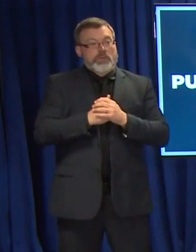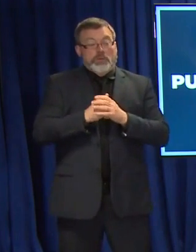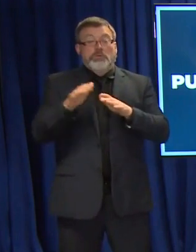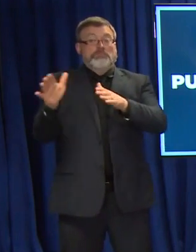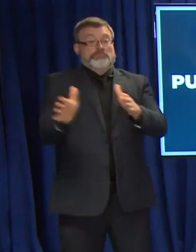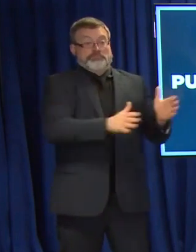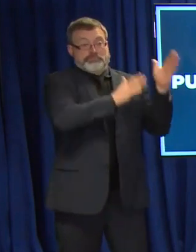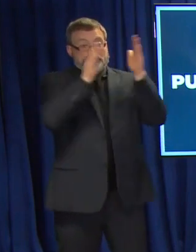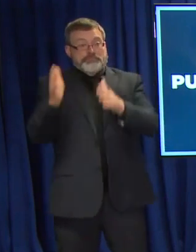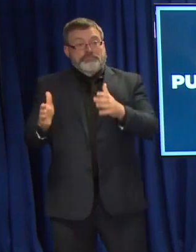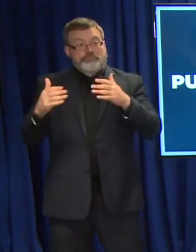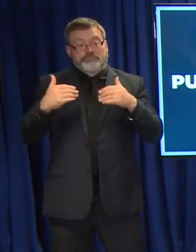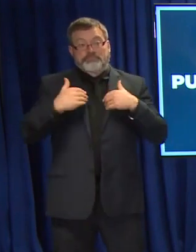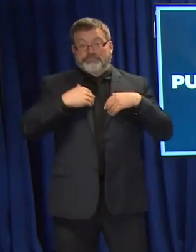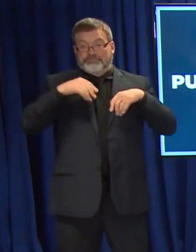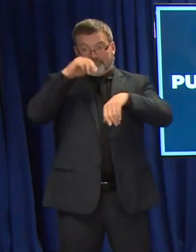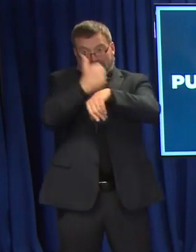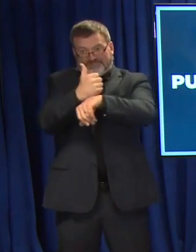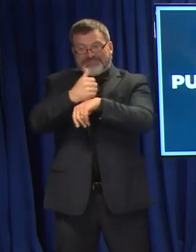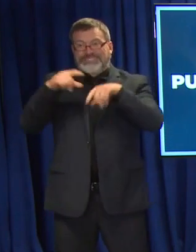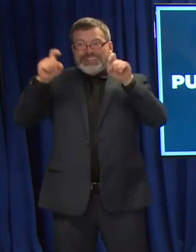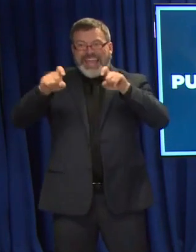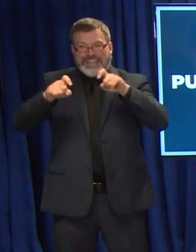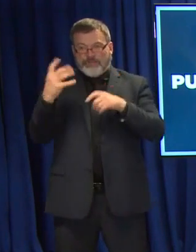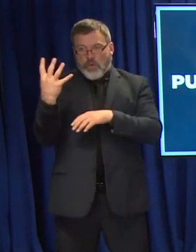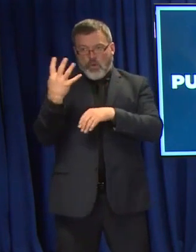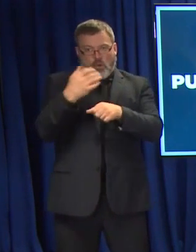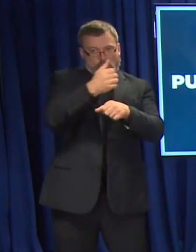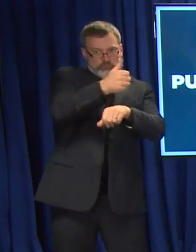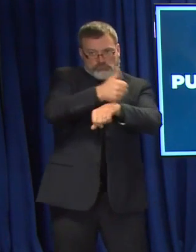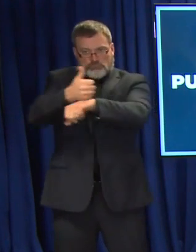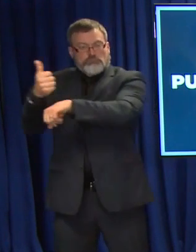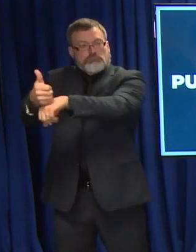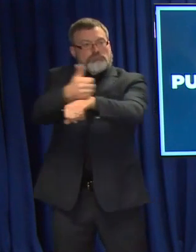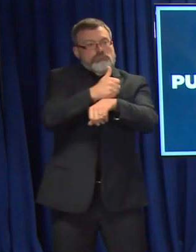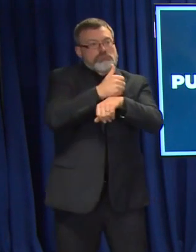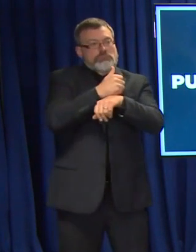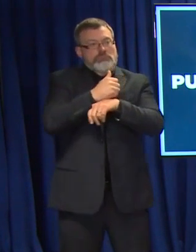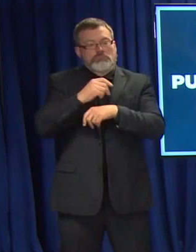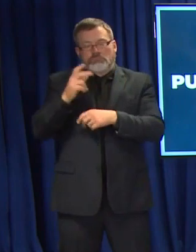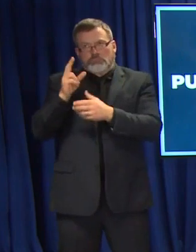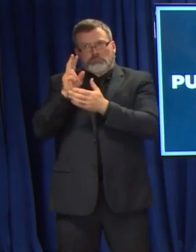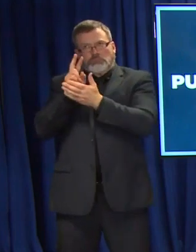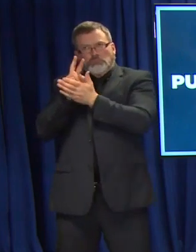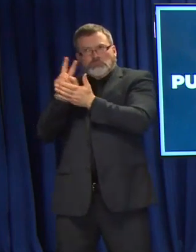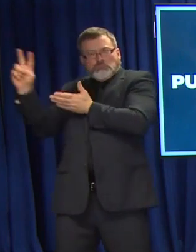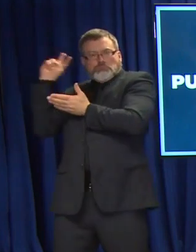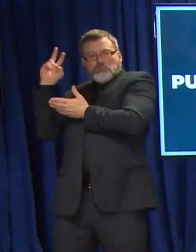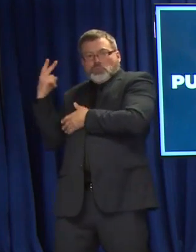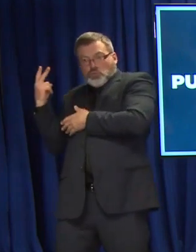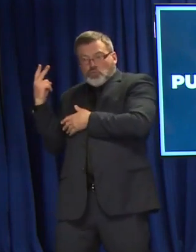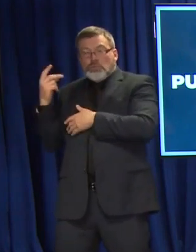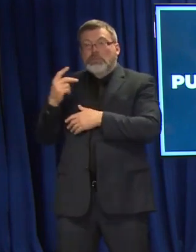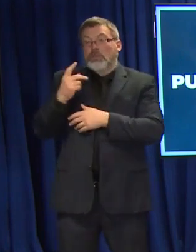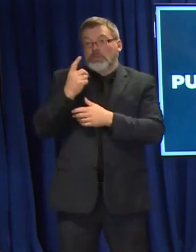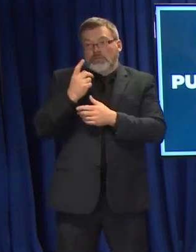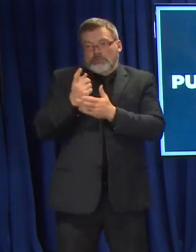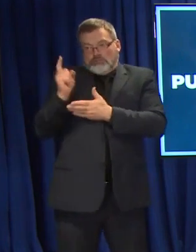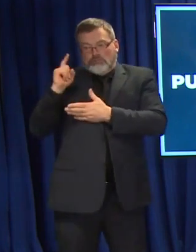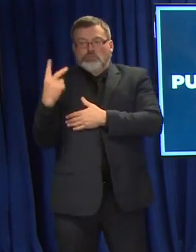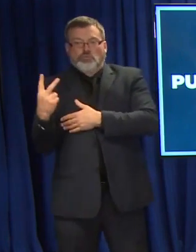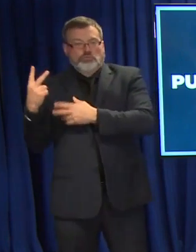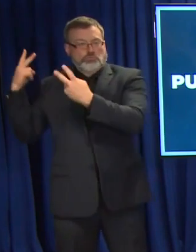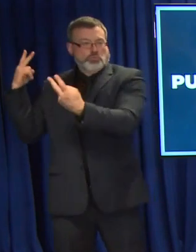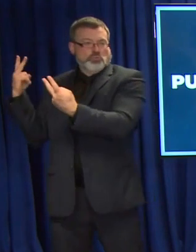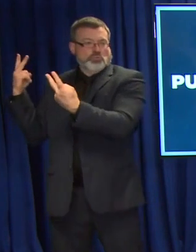testing sites in the last week or two. Two opened two weeks ago. Two last week, Manchester, Claremont, Nashua,